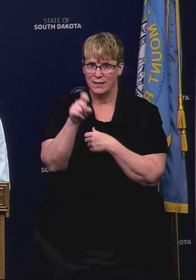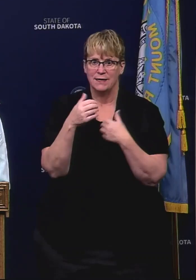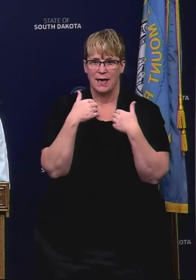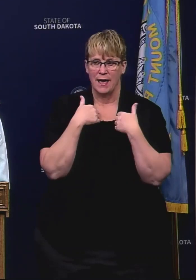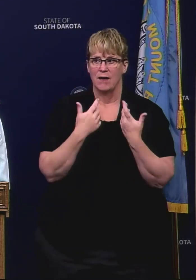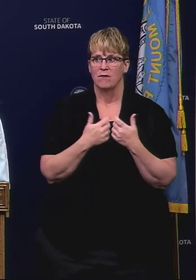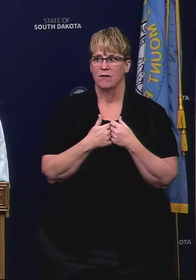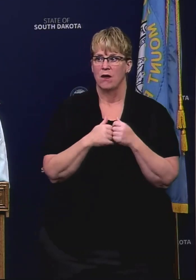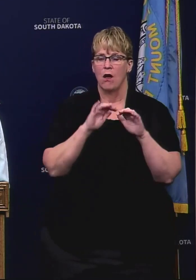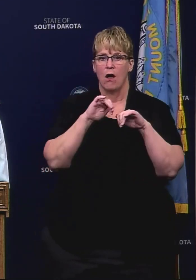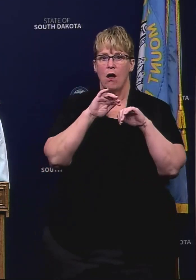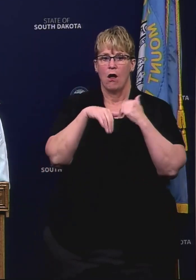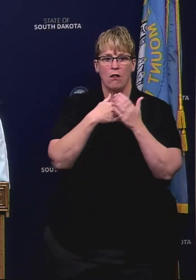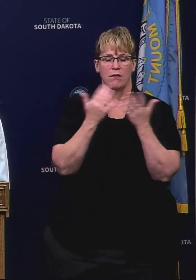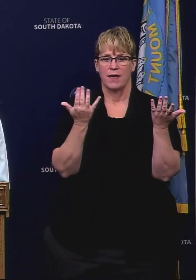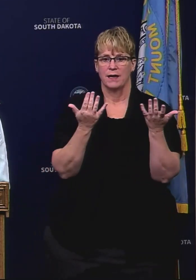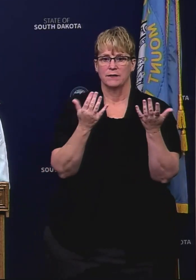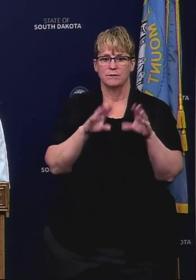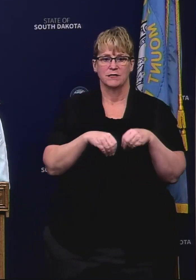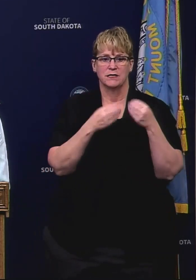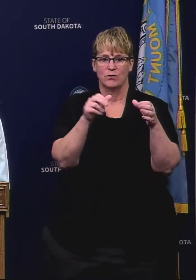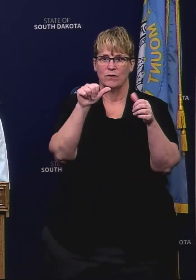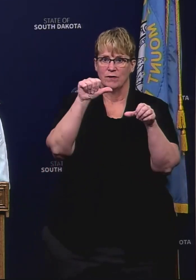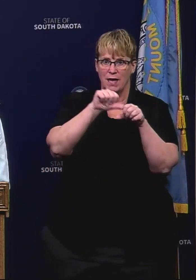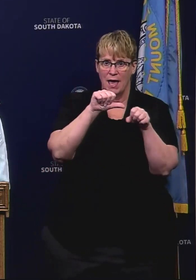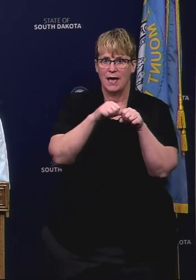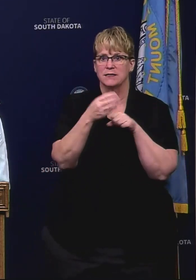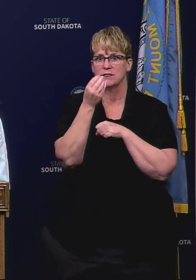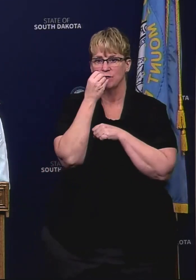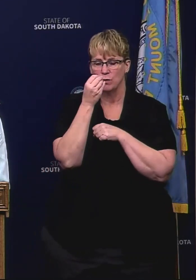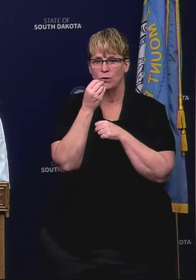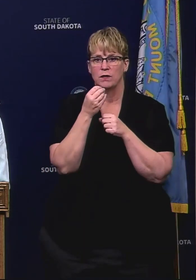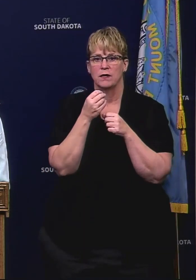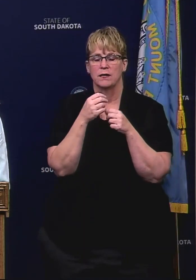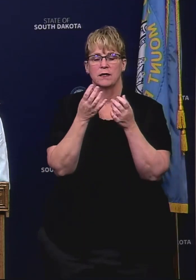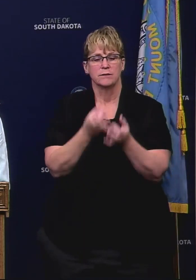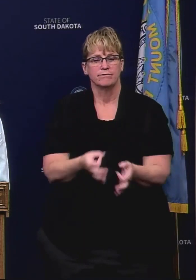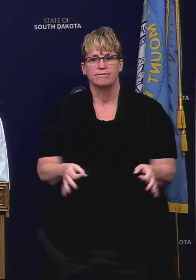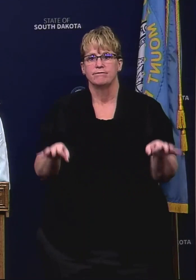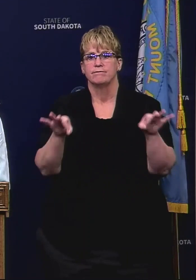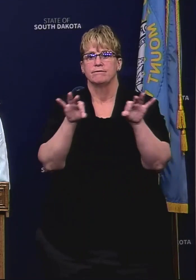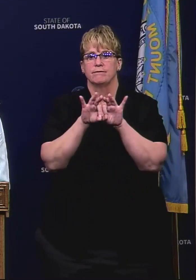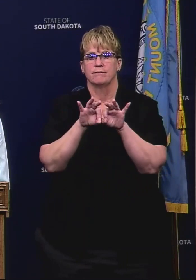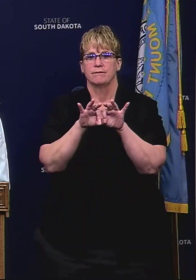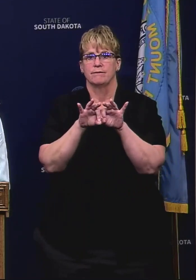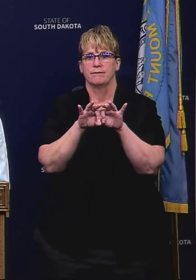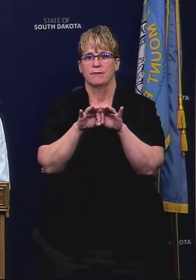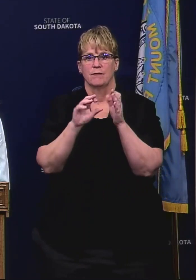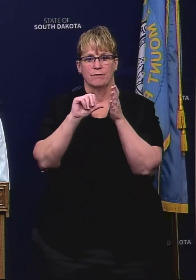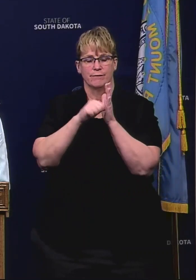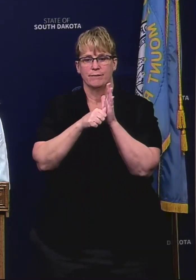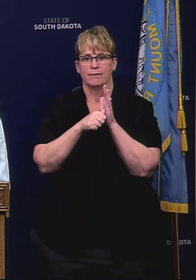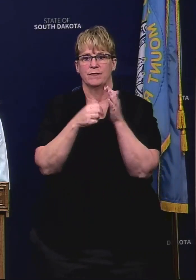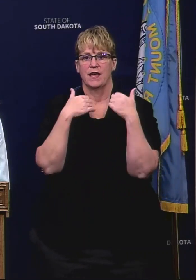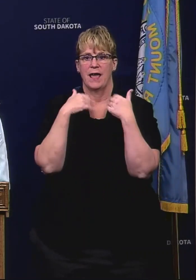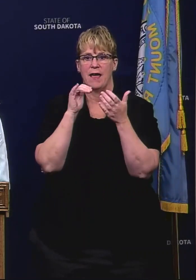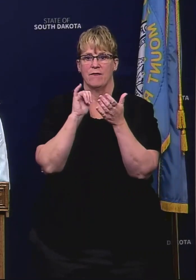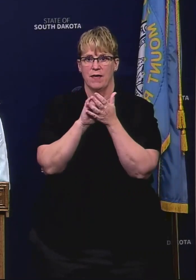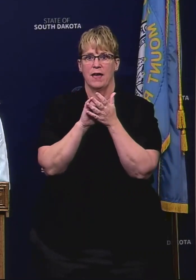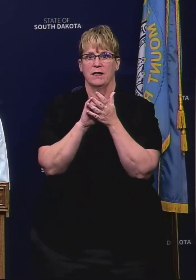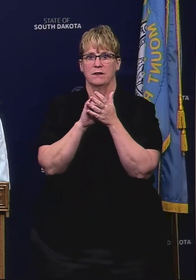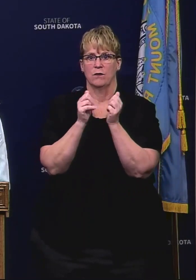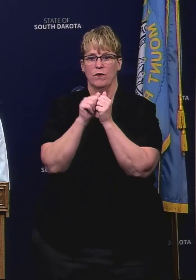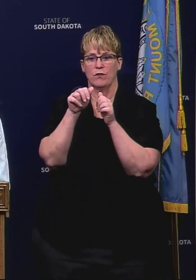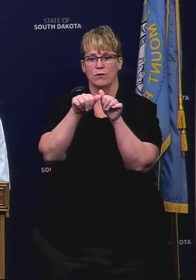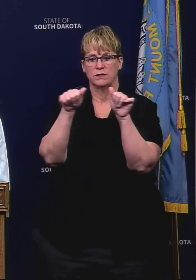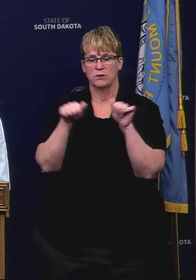those deliveries of gas medical supplies and food are incredibly important to make sure that we have that facilitated